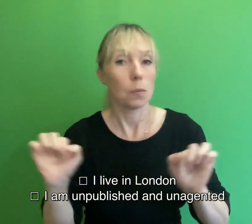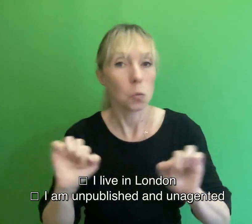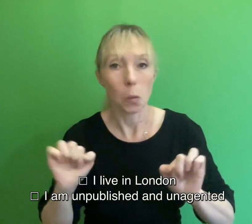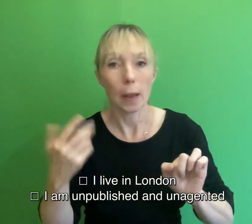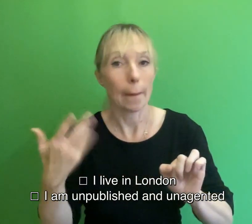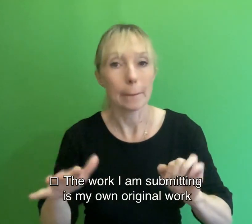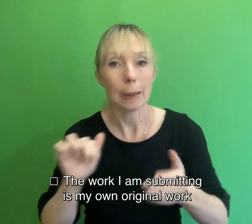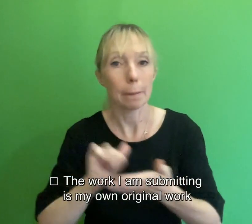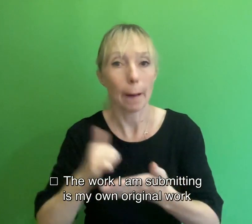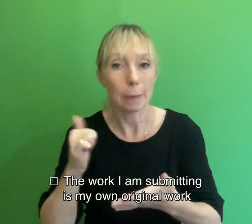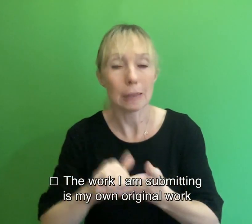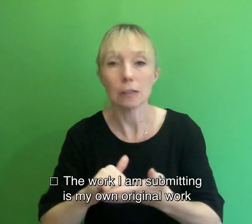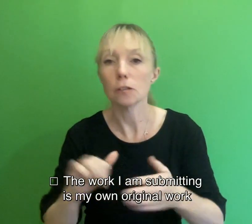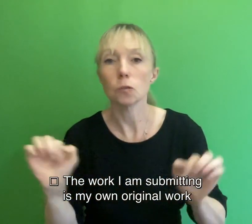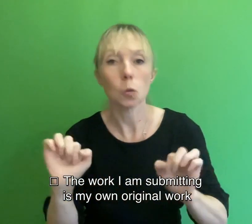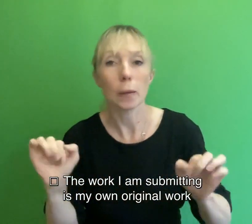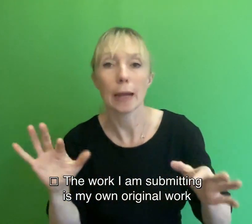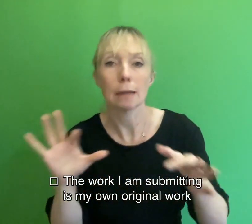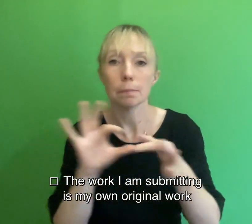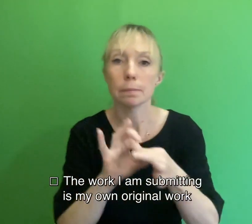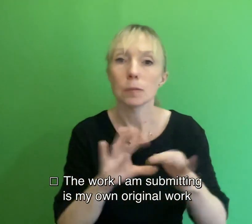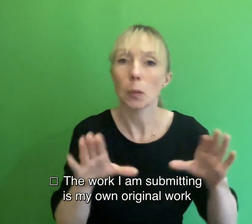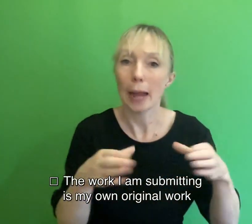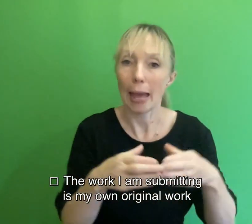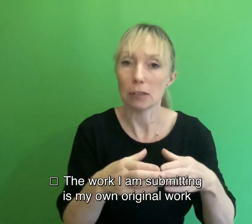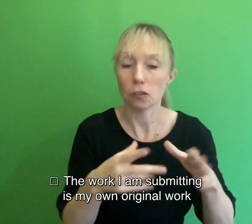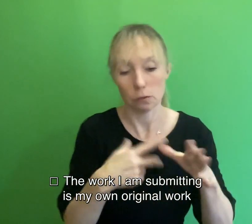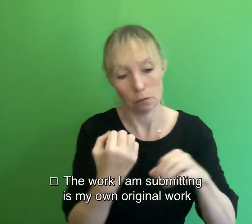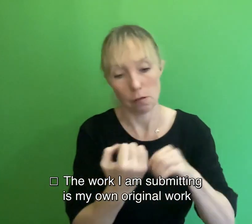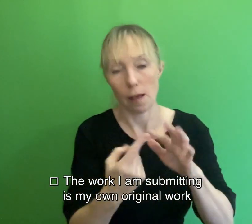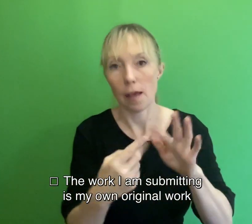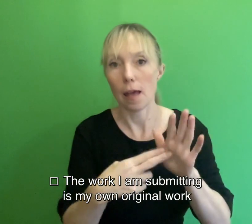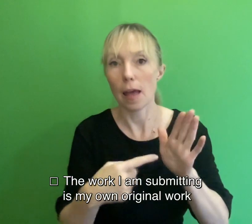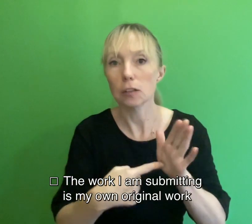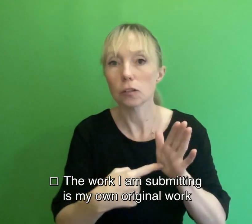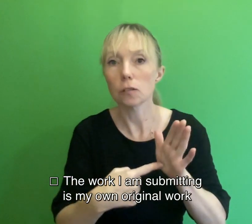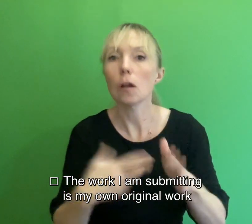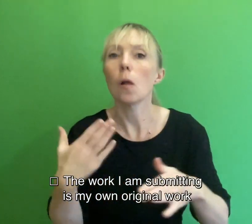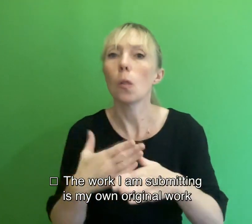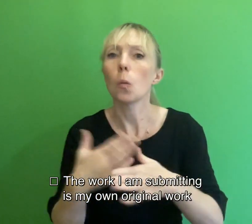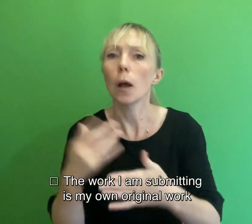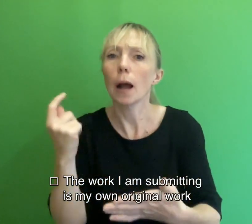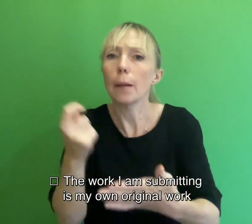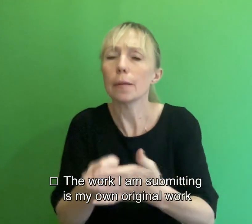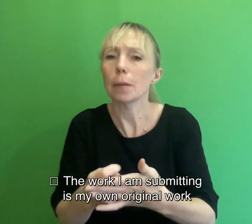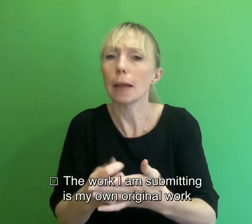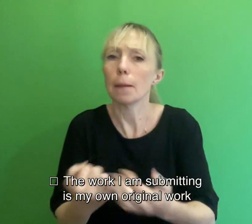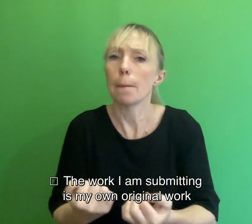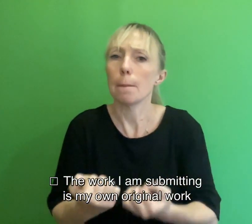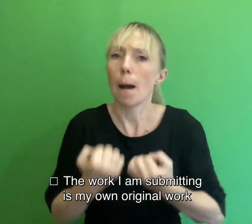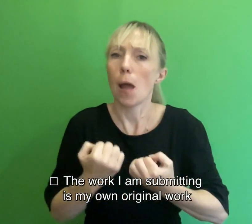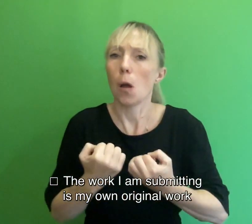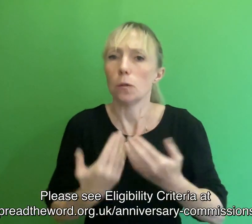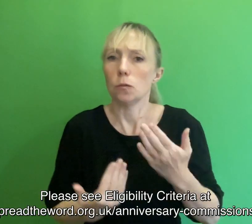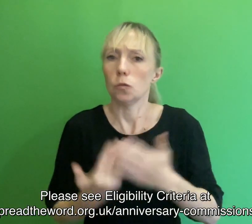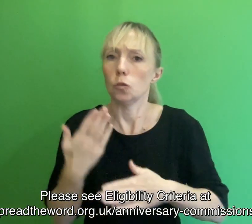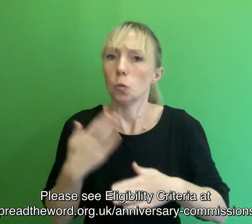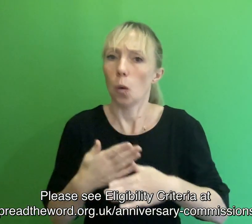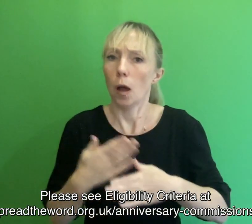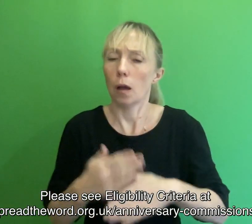unagented. The work I am submitting is my own original work. Please see eligibility